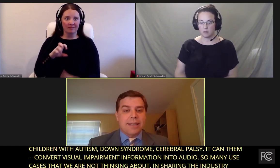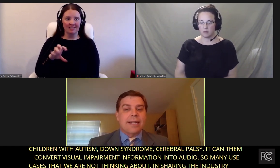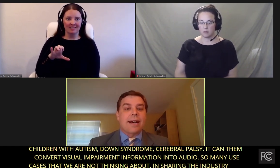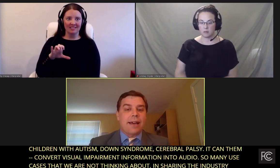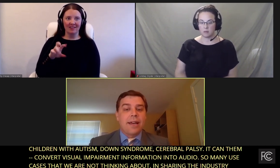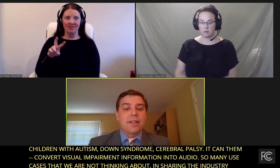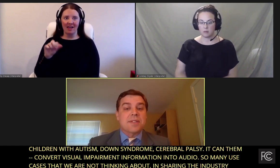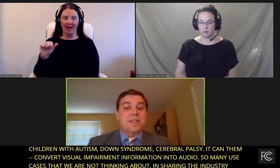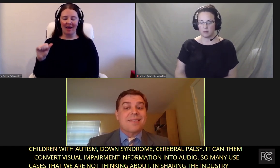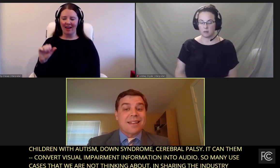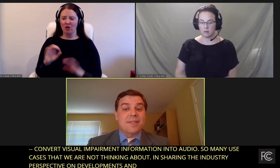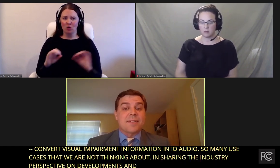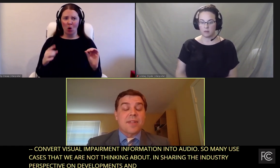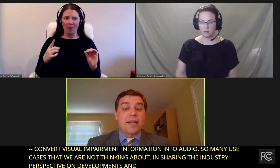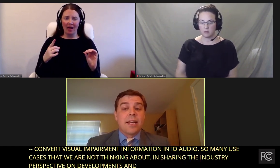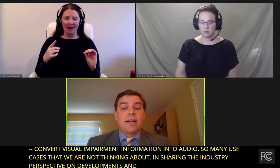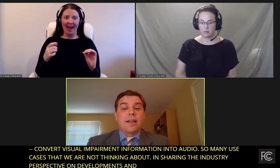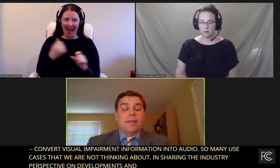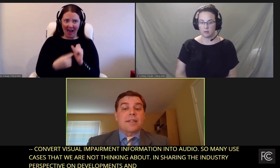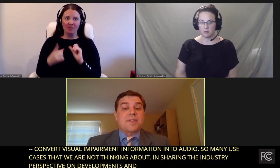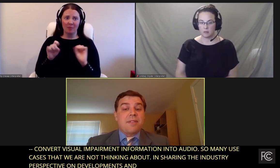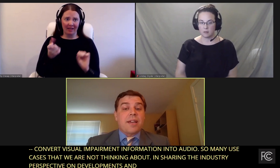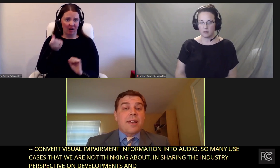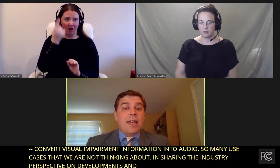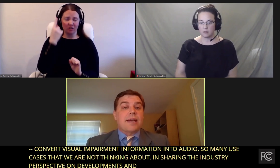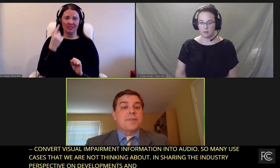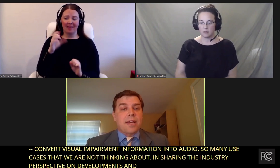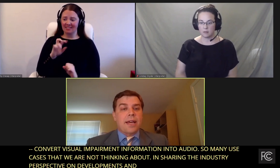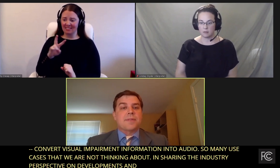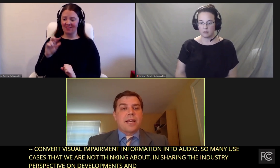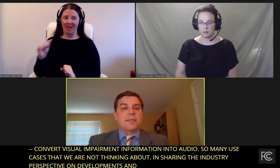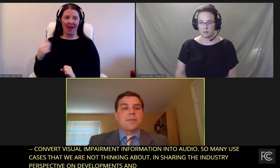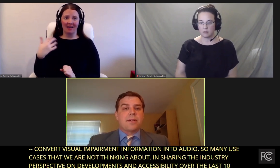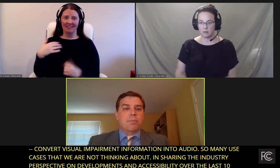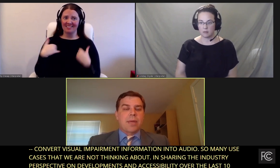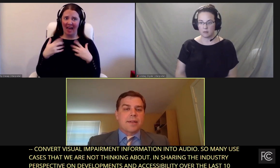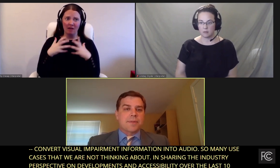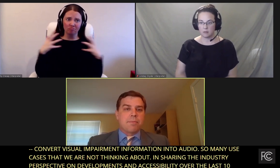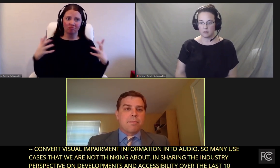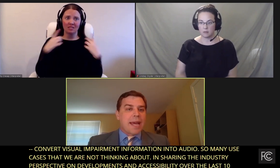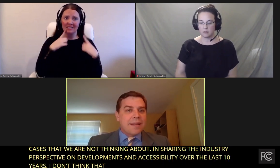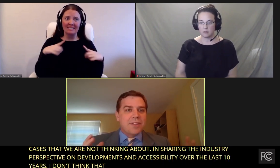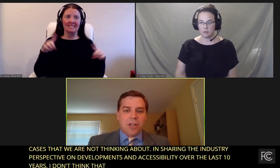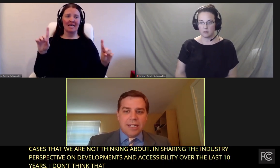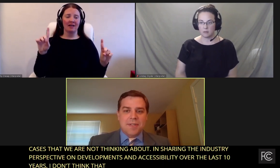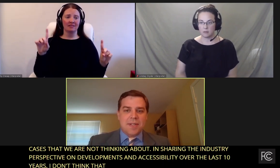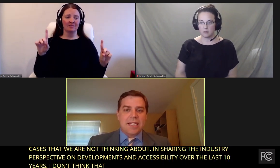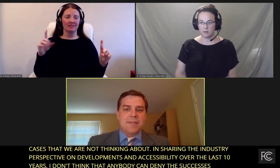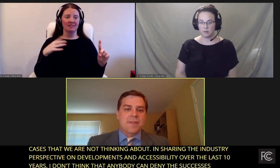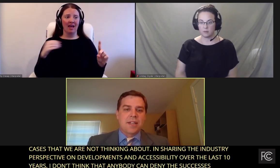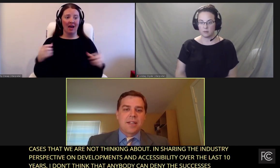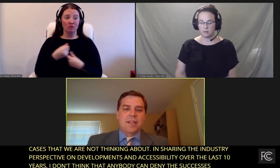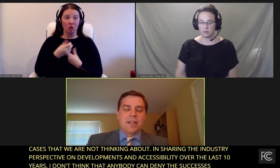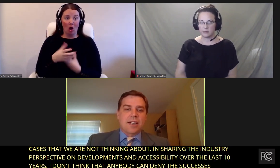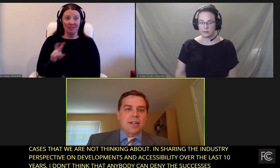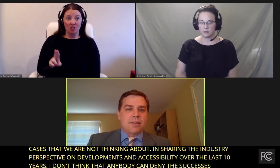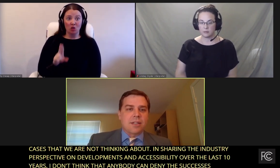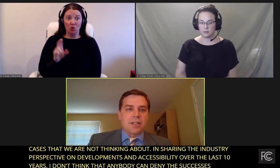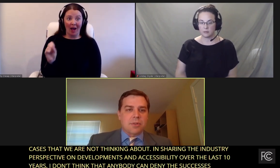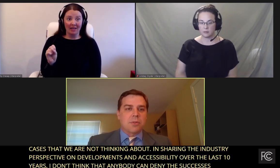think anybody can deny the successes that the CVAA has made the United States